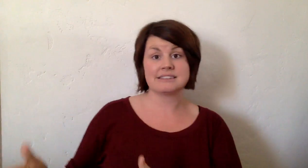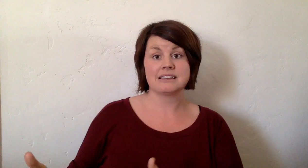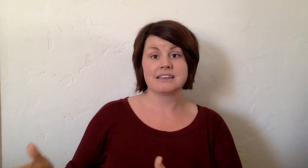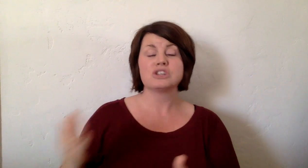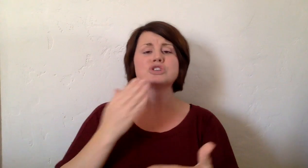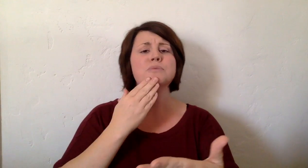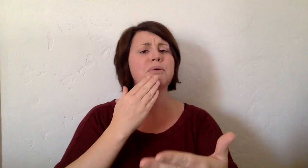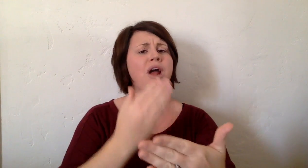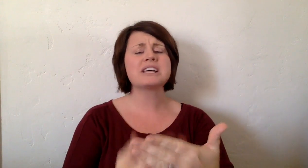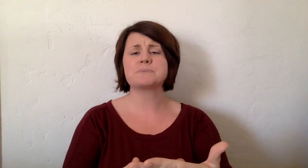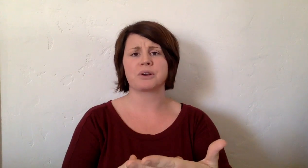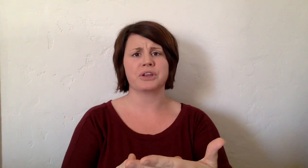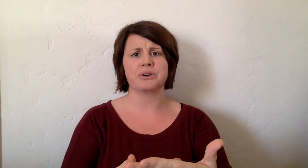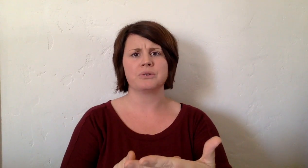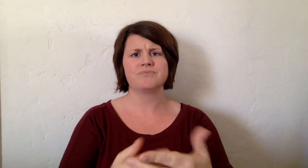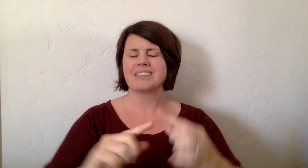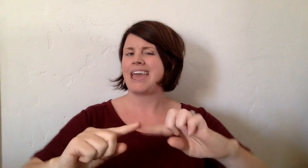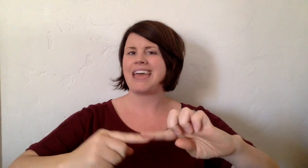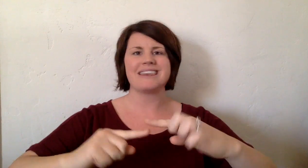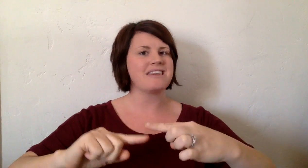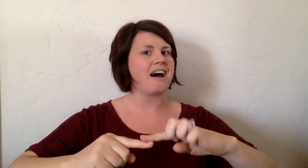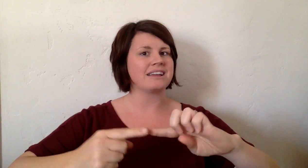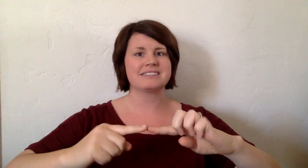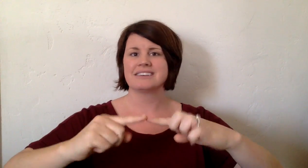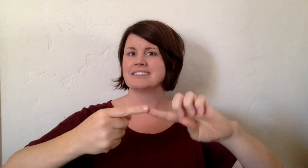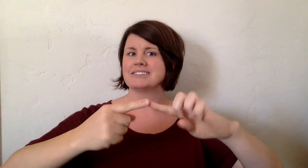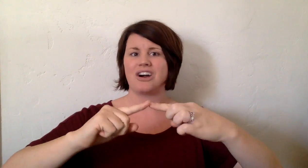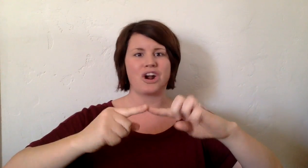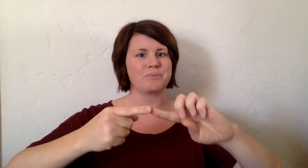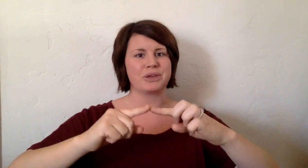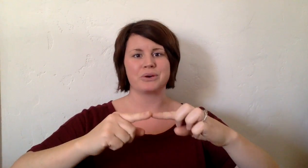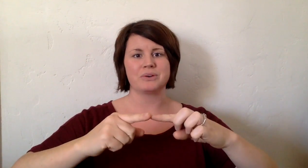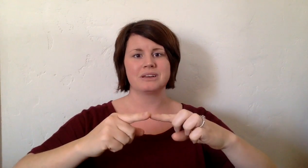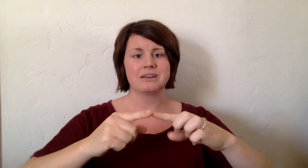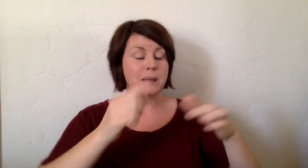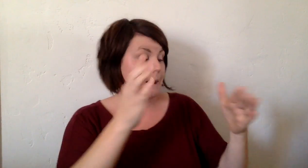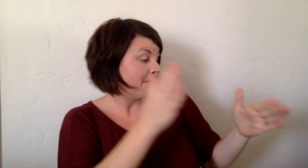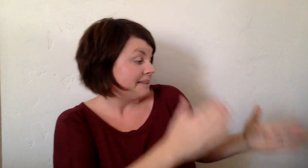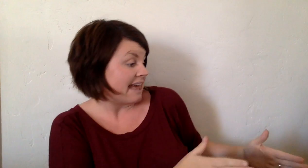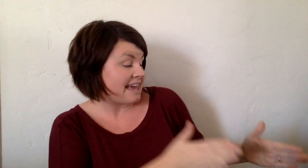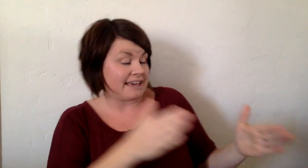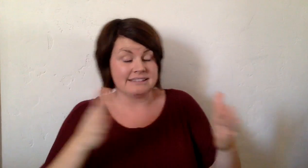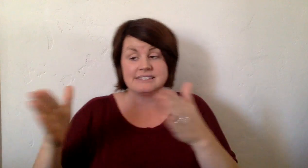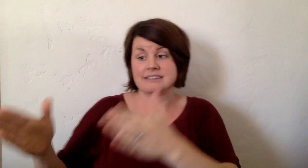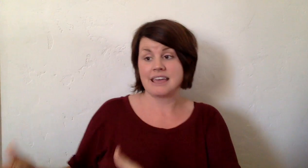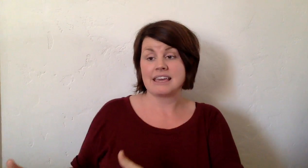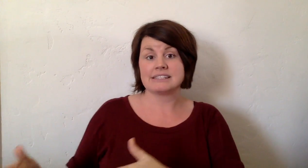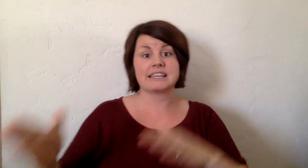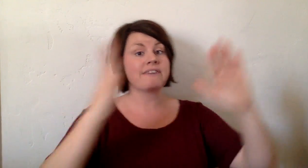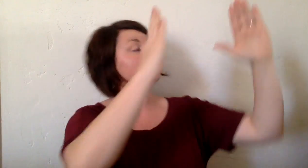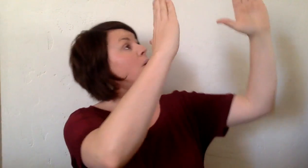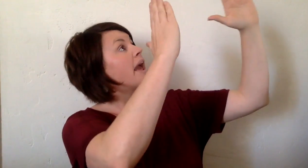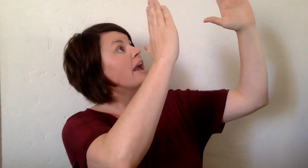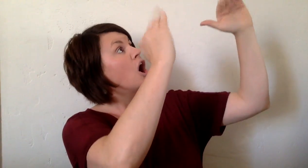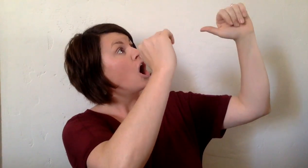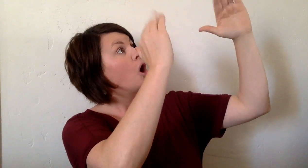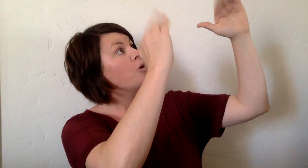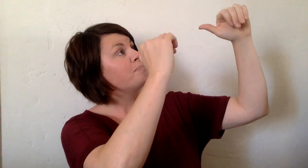to prosper you and not to harm you. Plans to give you a hope